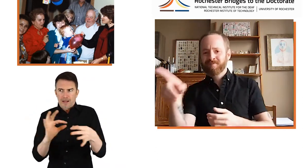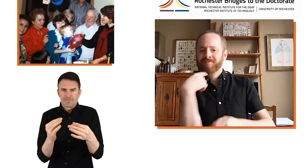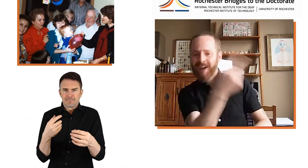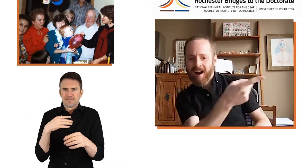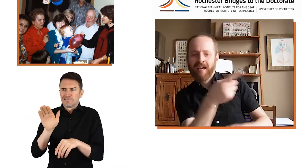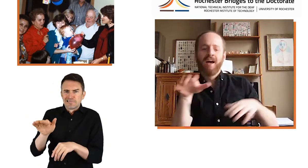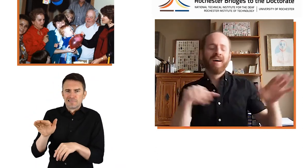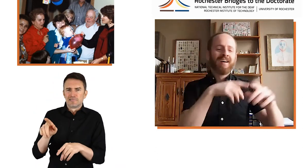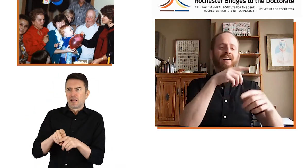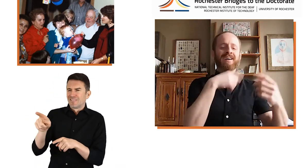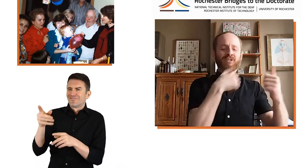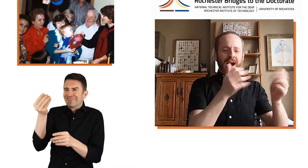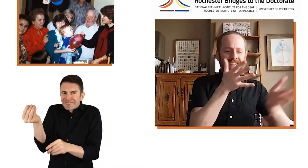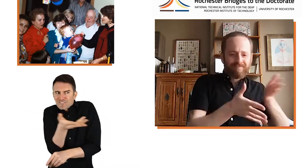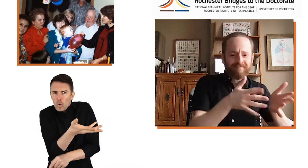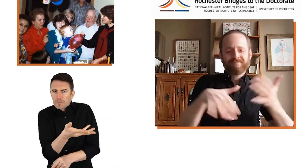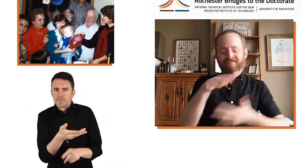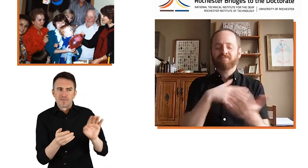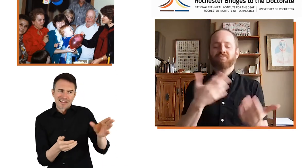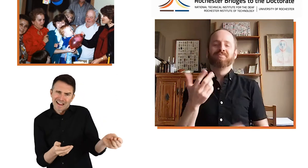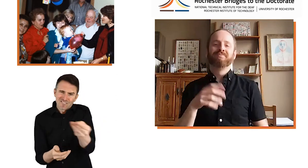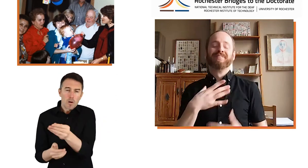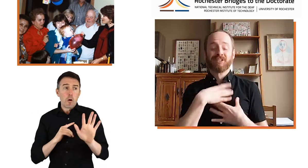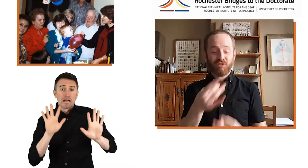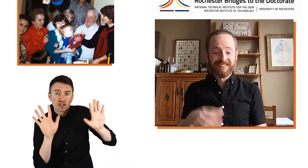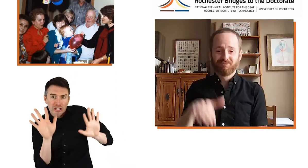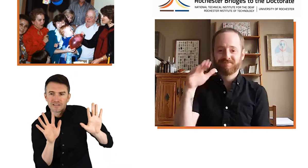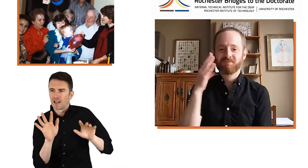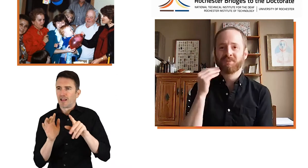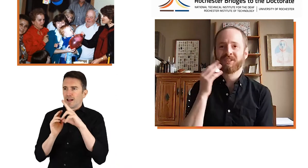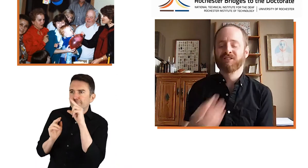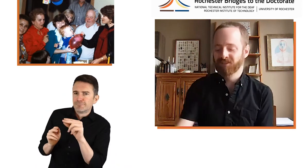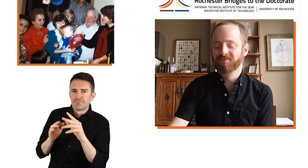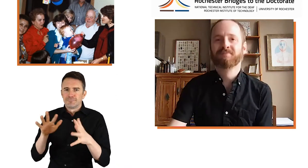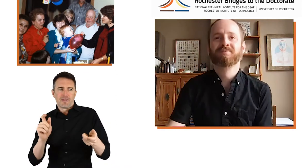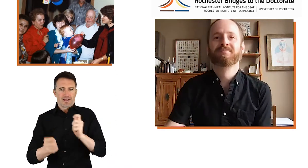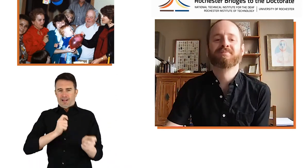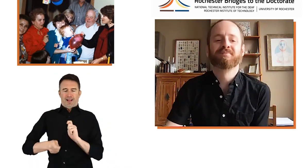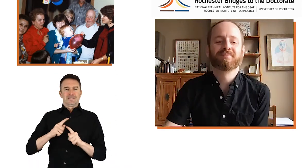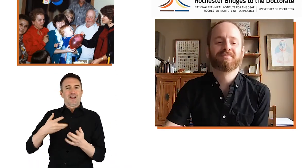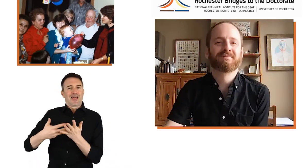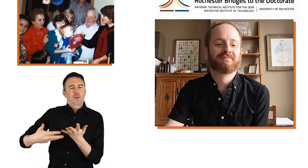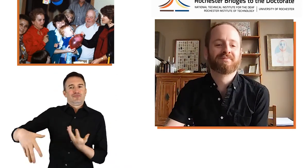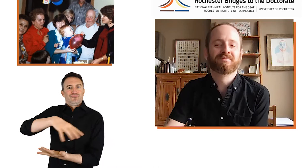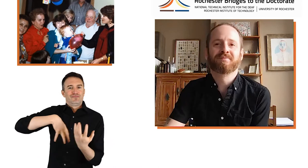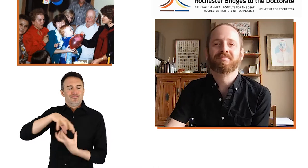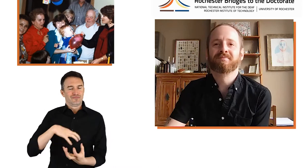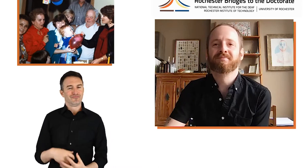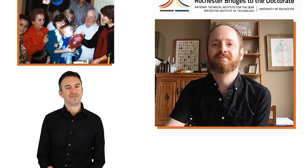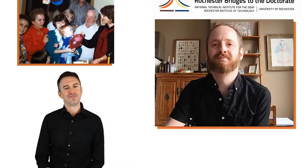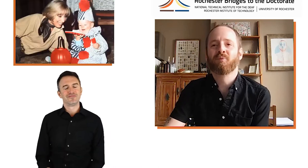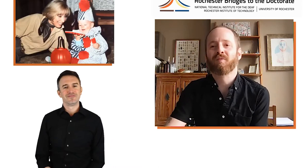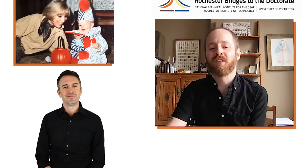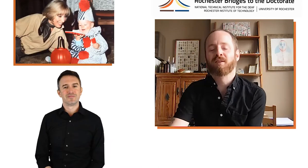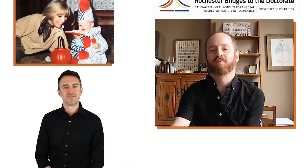learn how to interact with people and communicate with people. Sometimes that requires gestures or going through other people to get your message across.